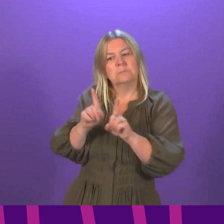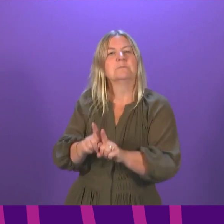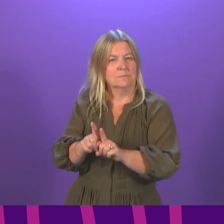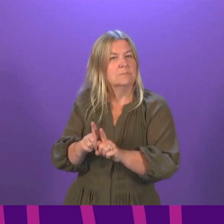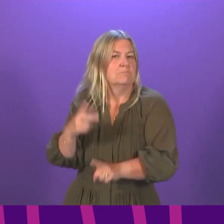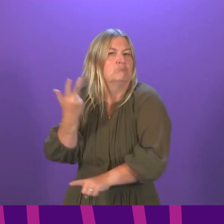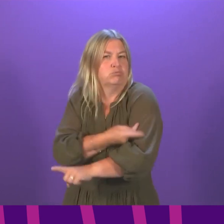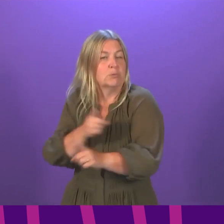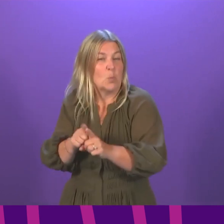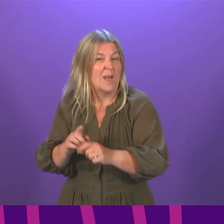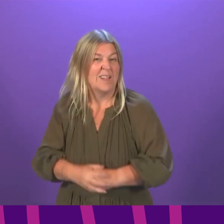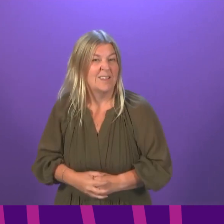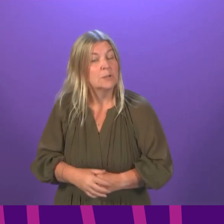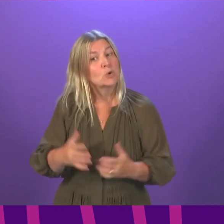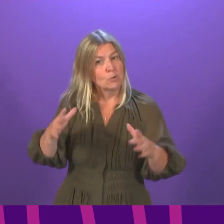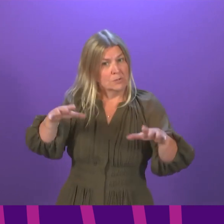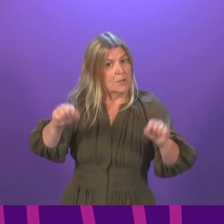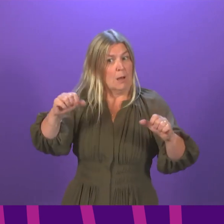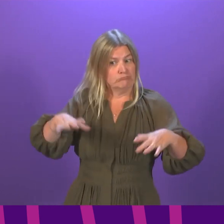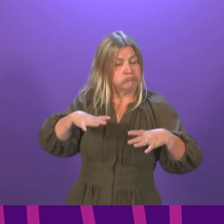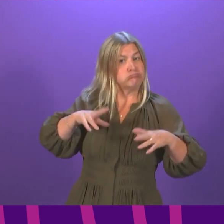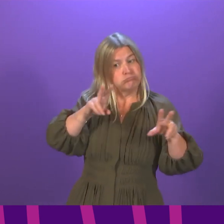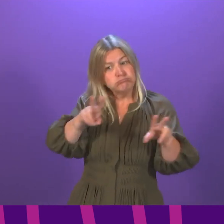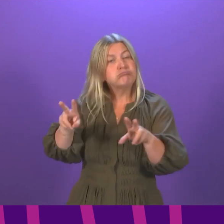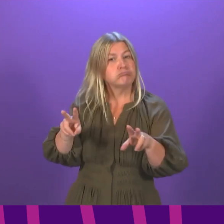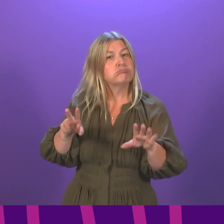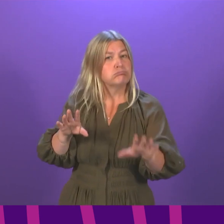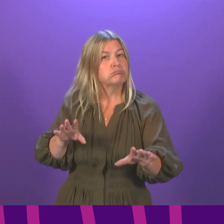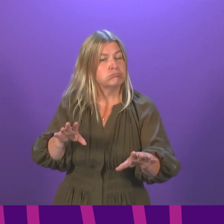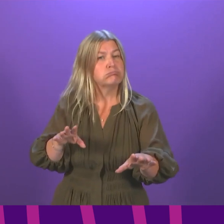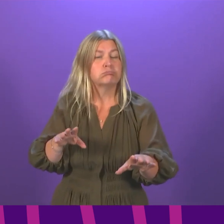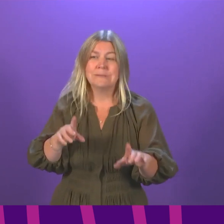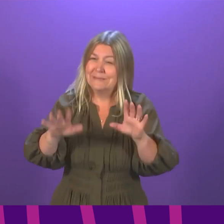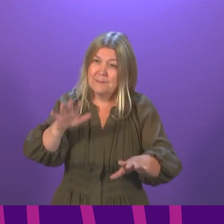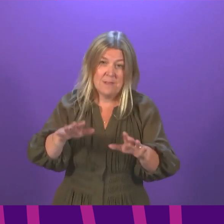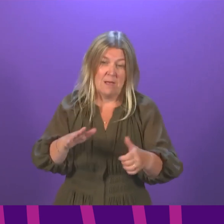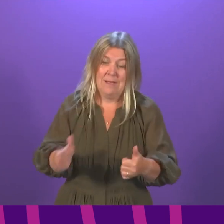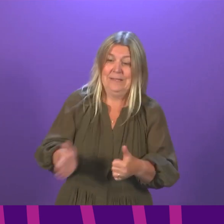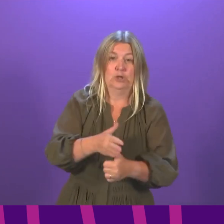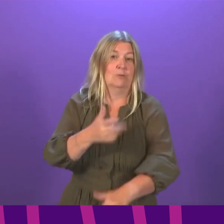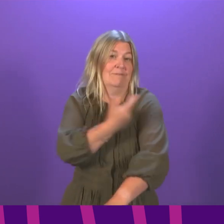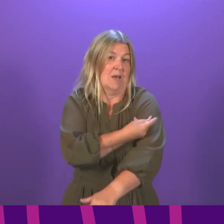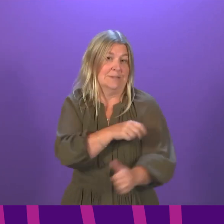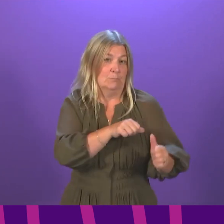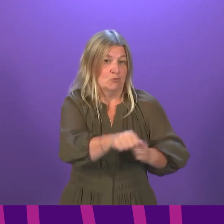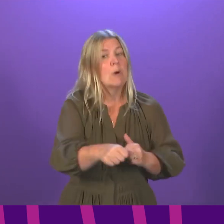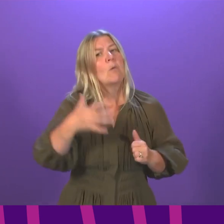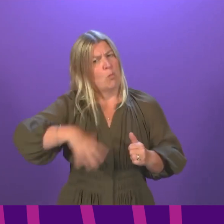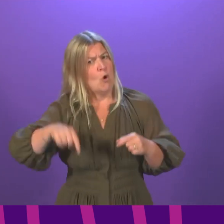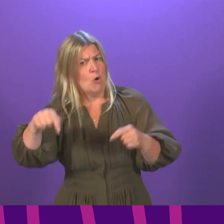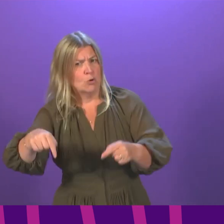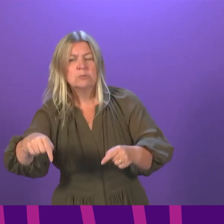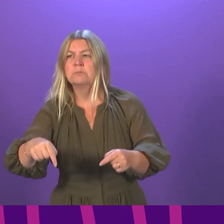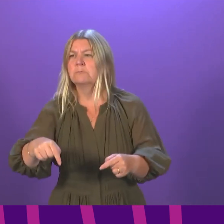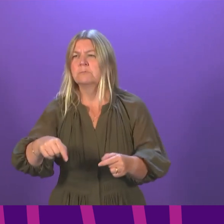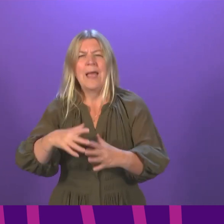underway. Just as we have done with the initial vaccination programme, we will want to get any